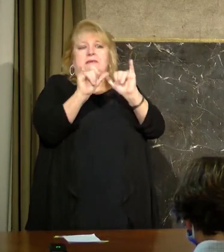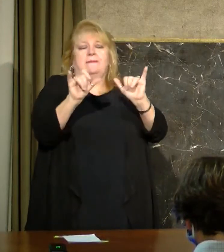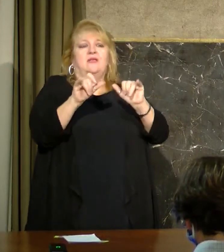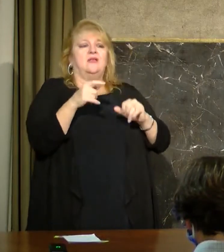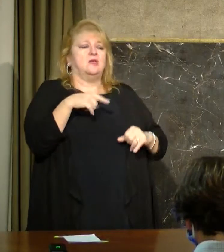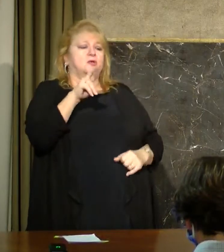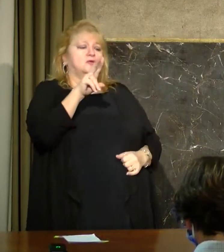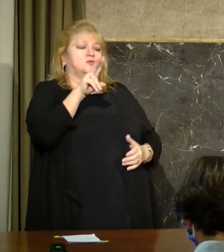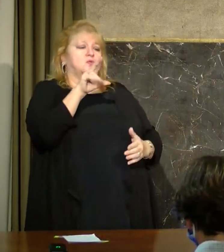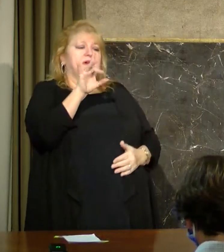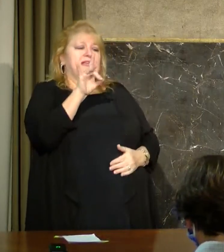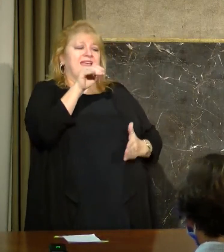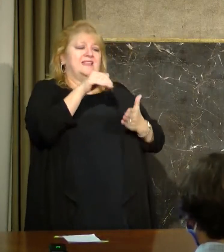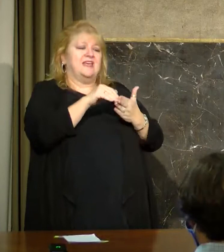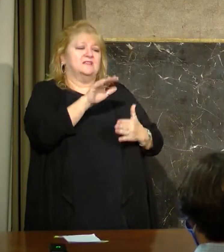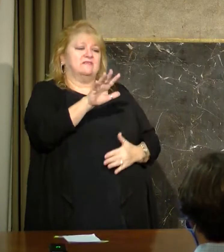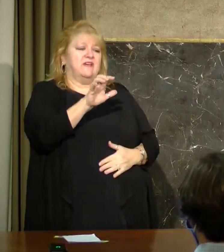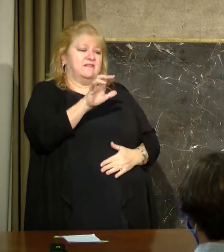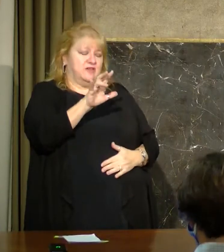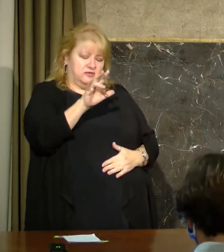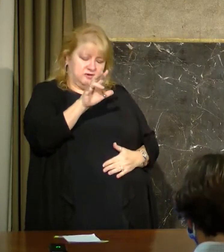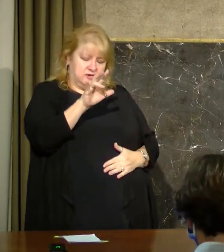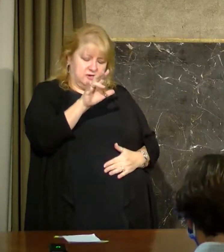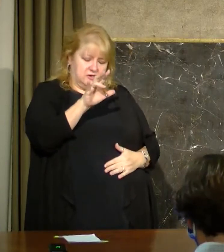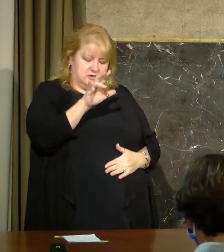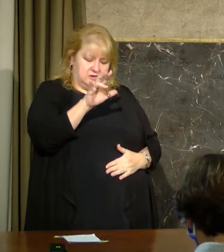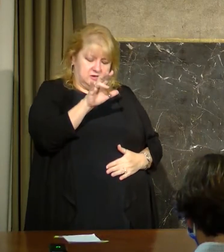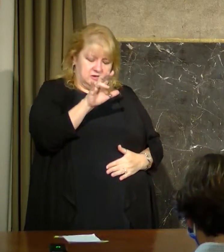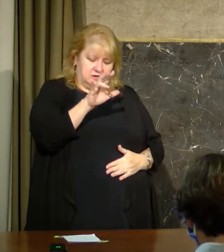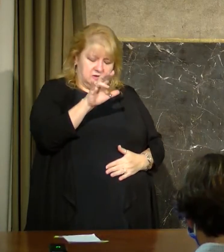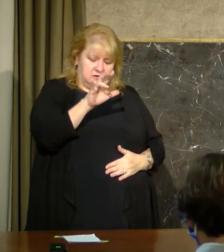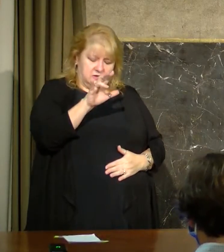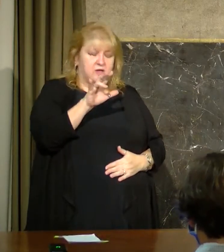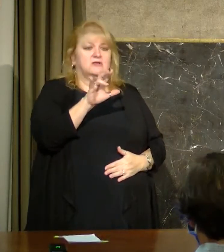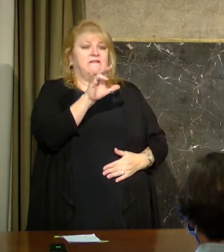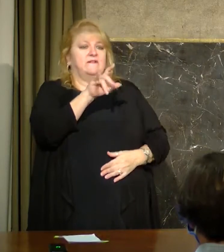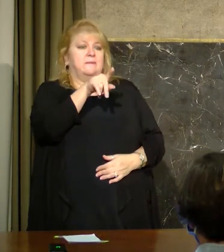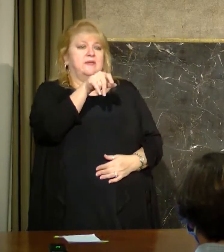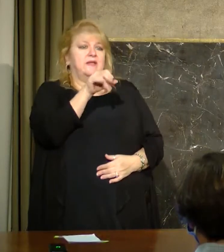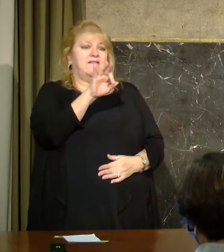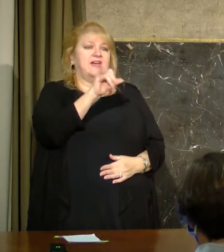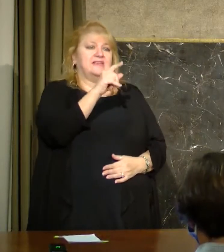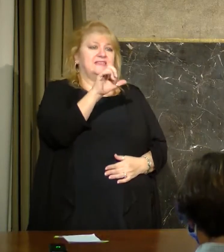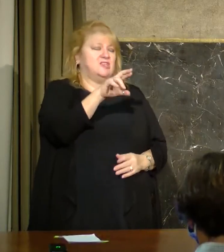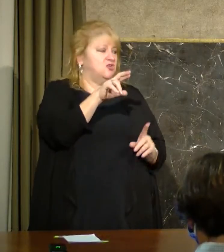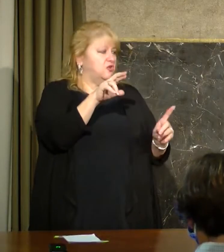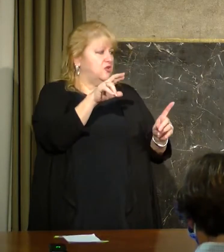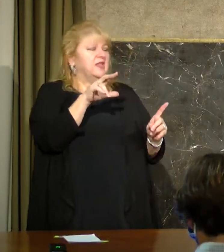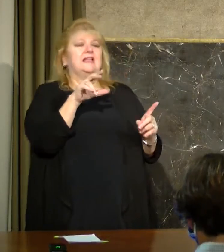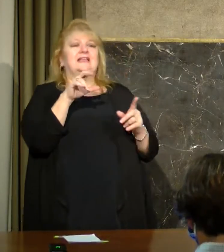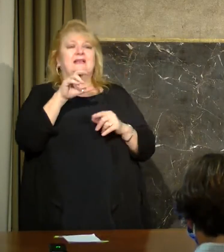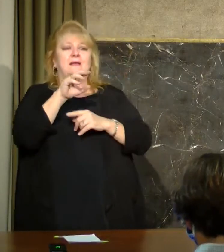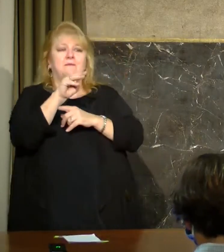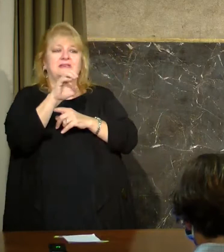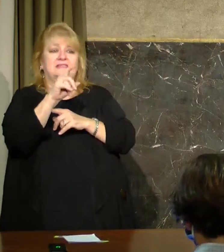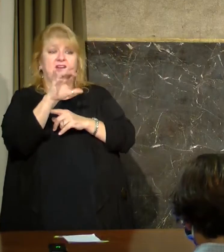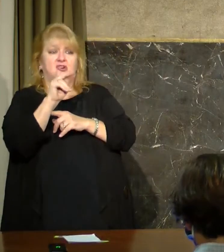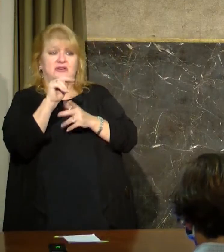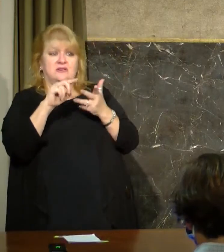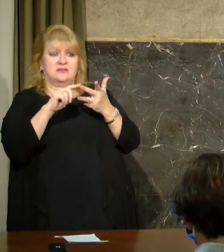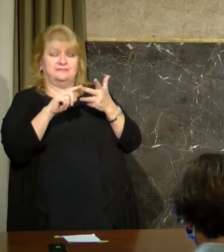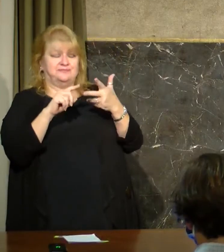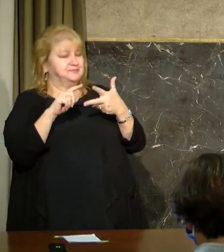doses of Pfizer, 27,500 doses of Moderna, of which 18